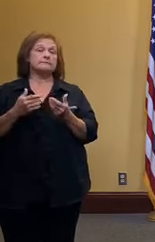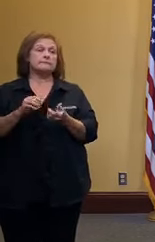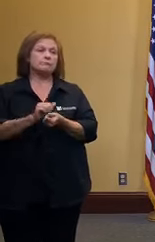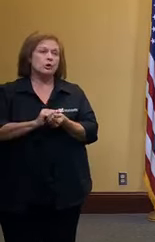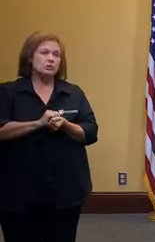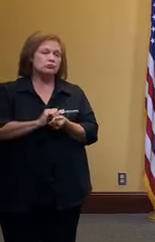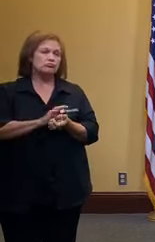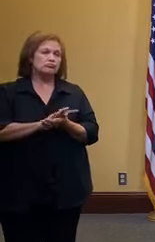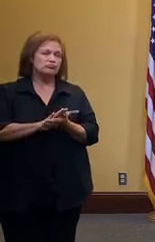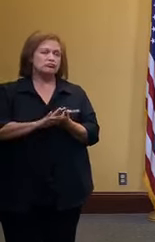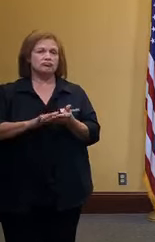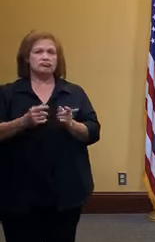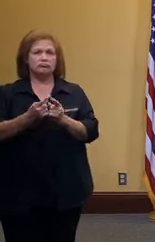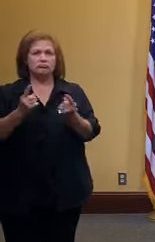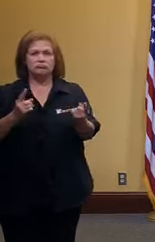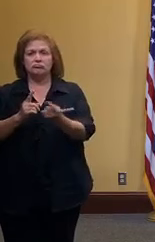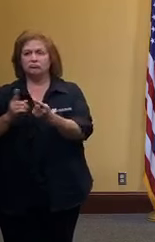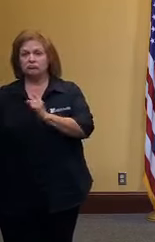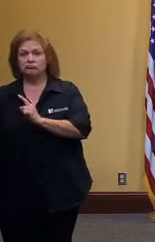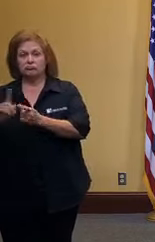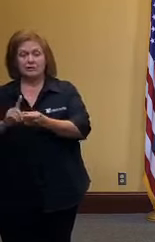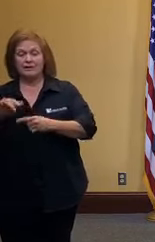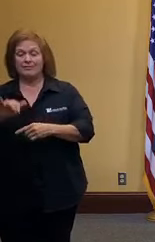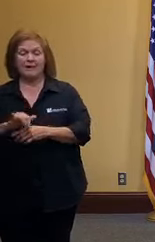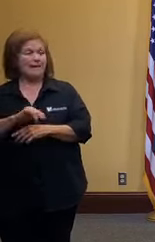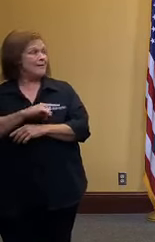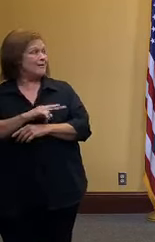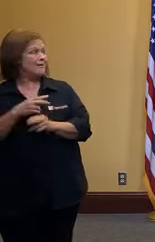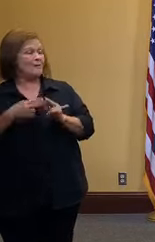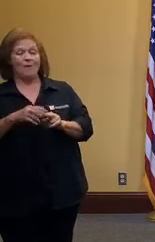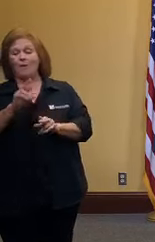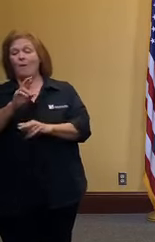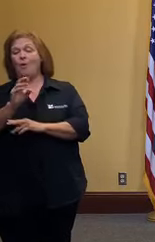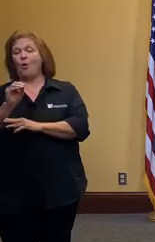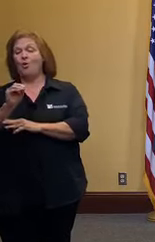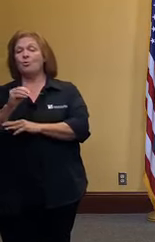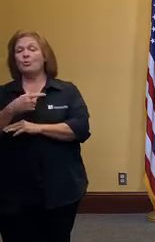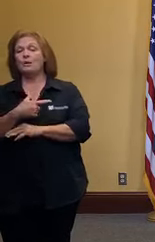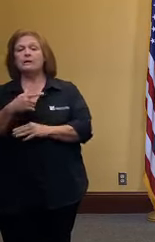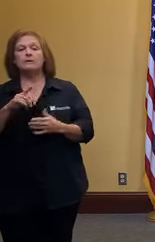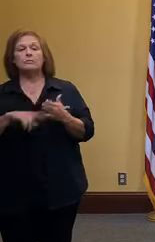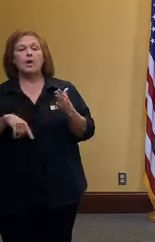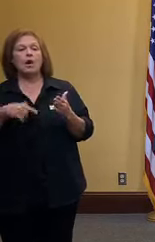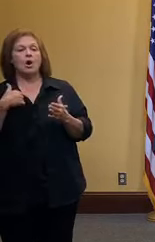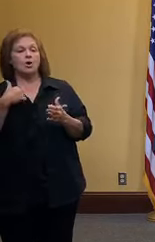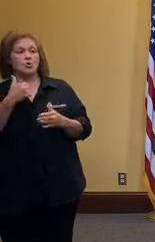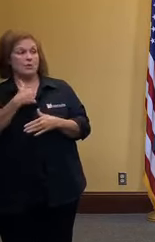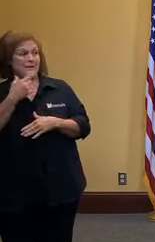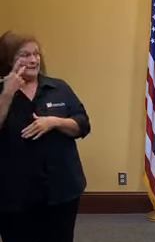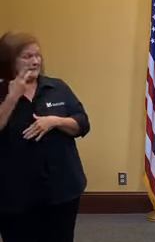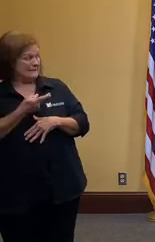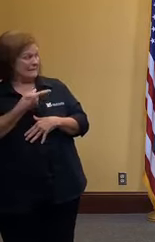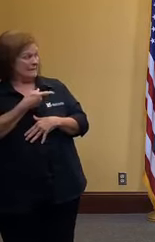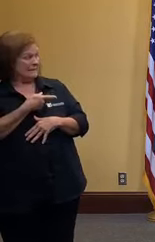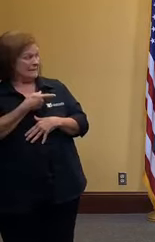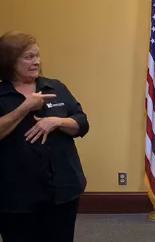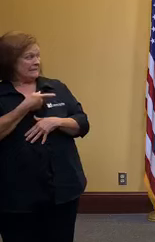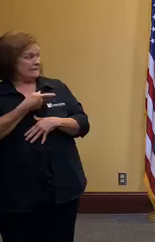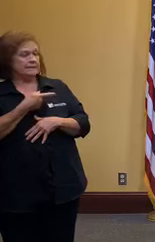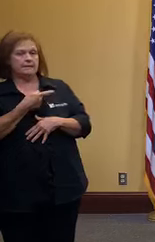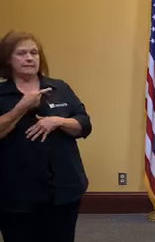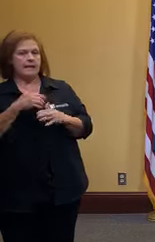practices this r-naught this reproduction number decreases and we see significantly fewer